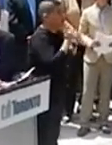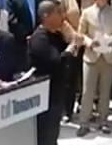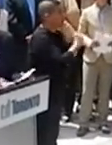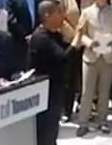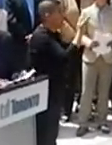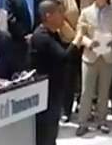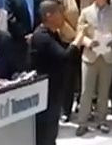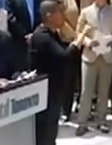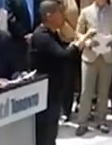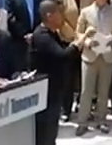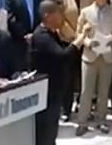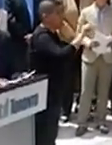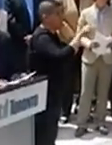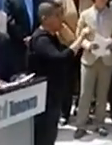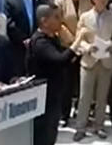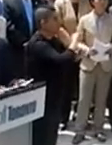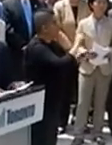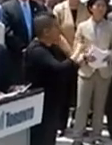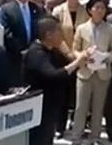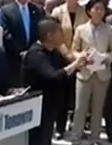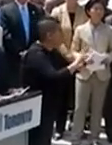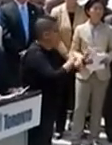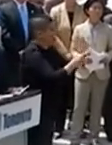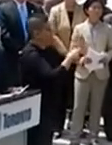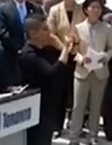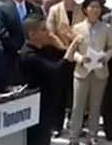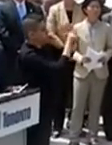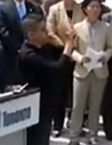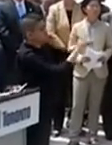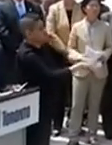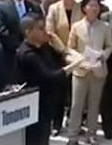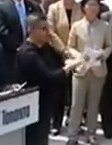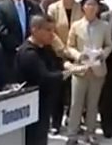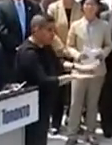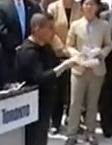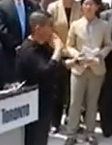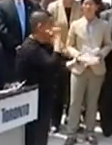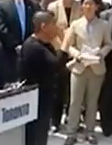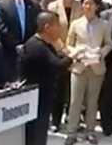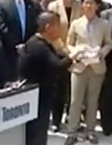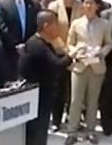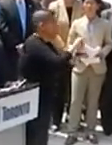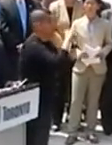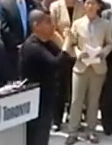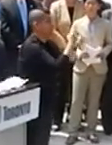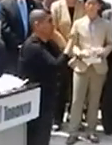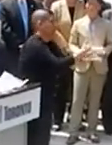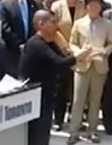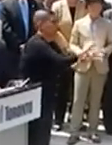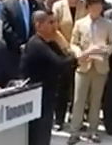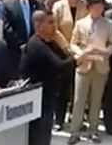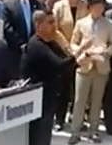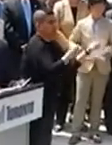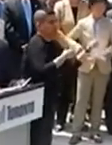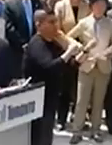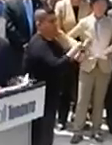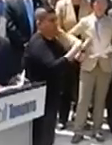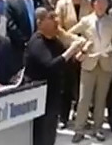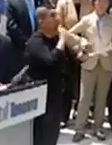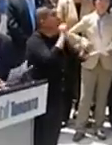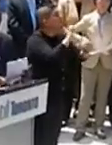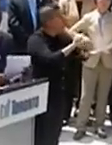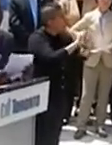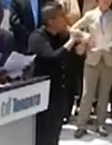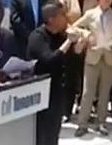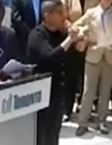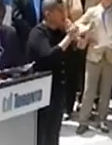are free from discrimination and stigma and are supported medically and socially. We must work together to ensure